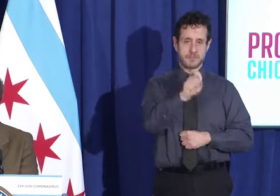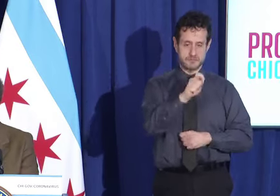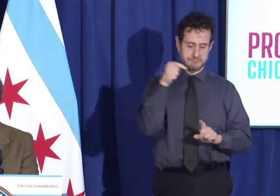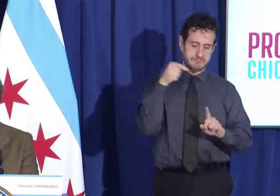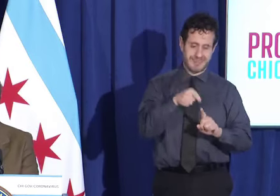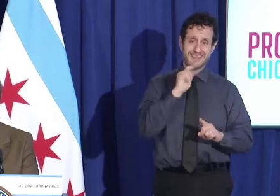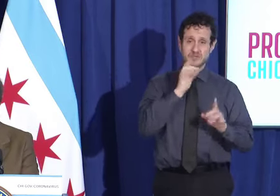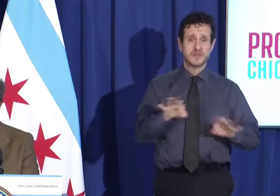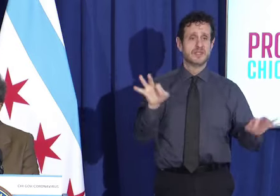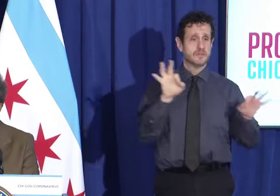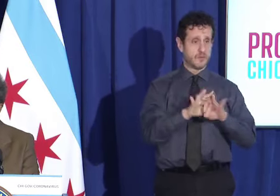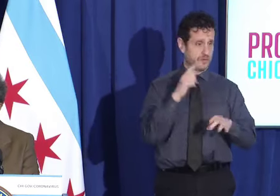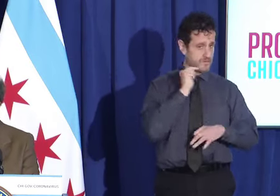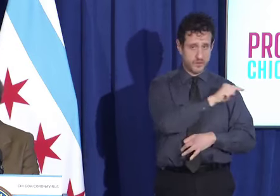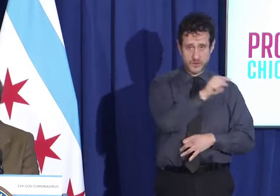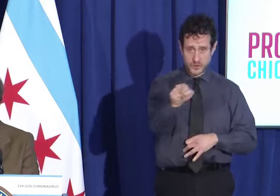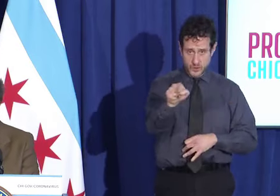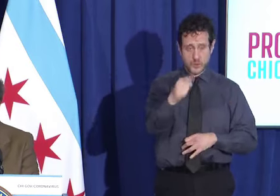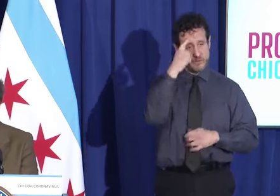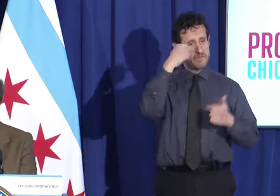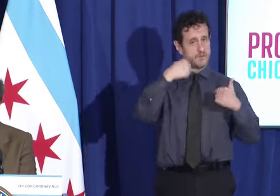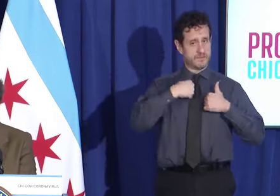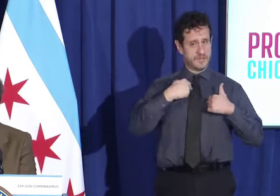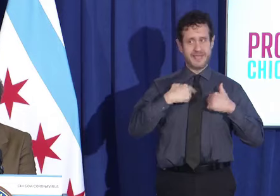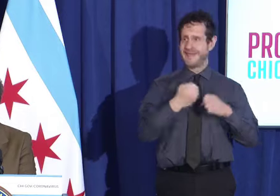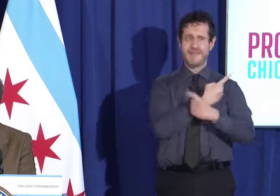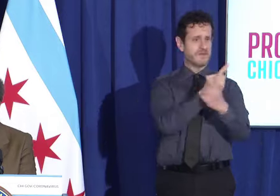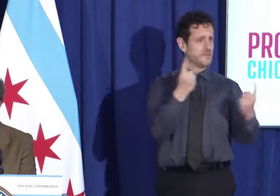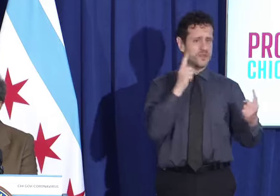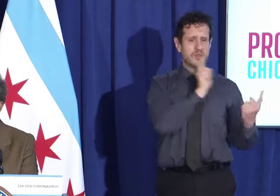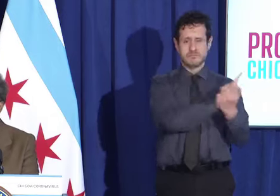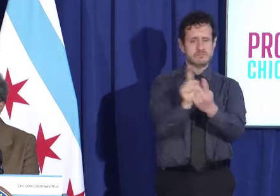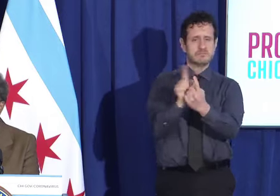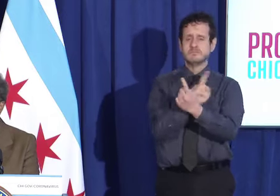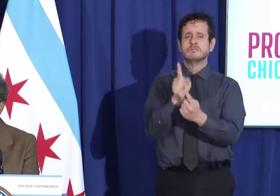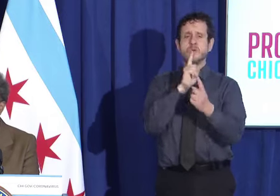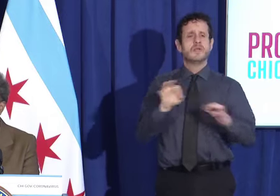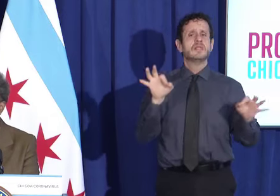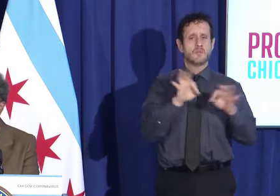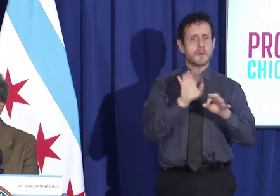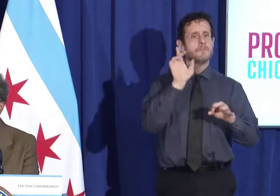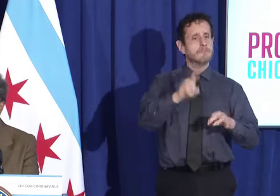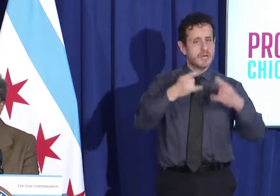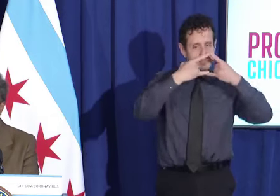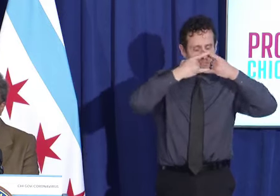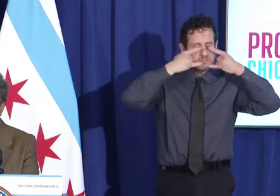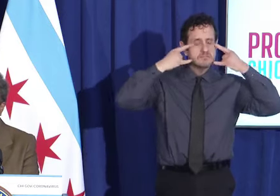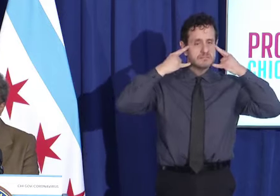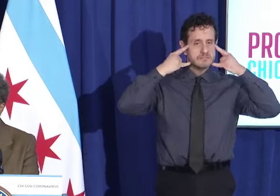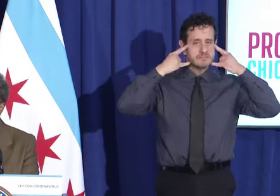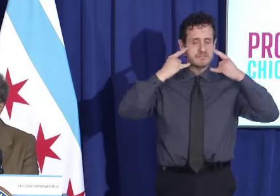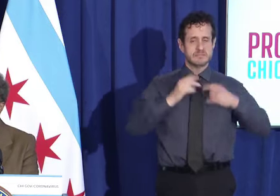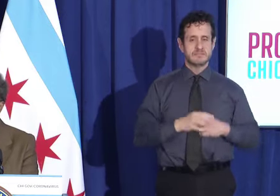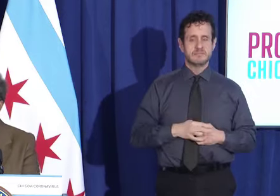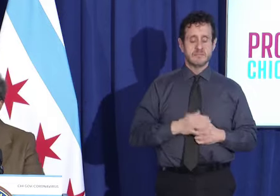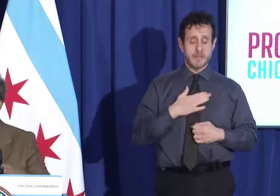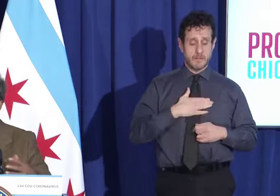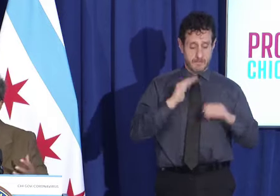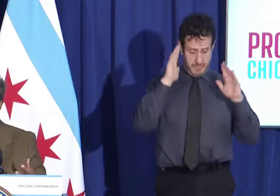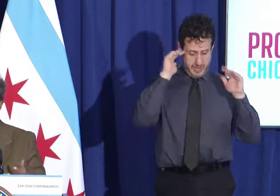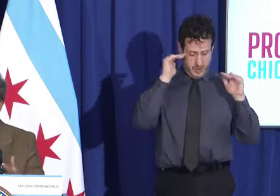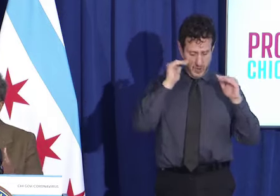for you and for me, but everybody that you come into contact with. You've got to do it. And my hope is,